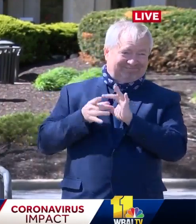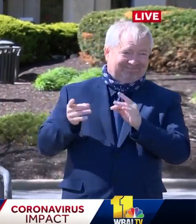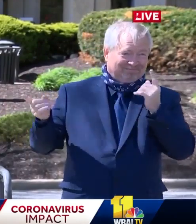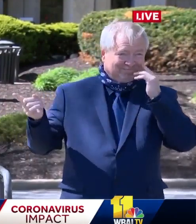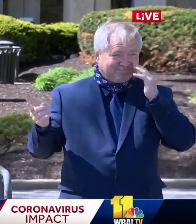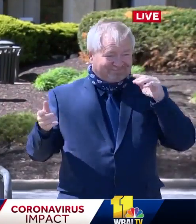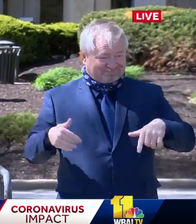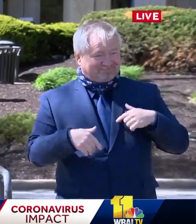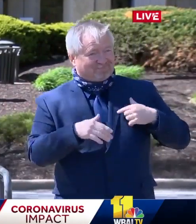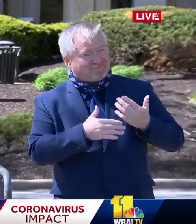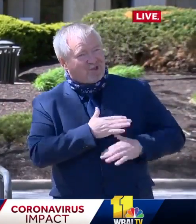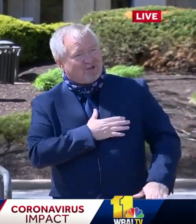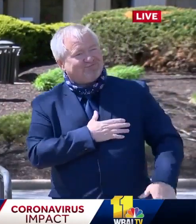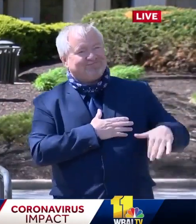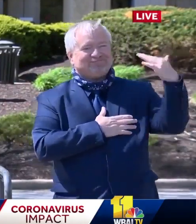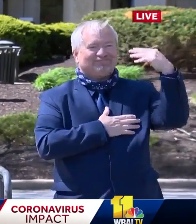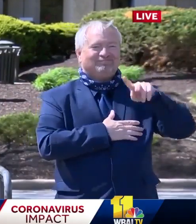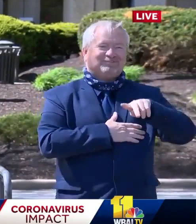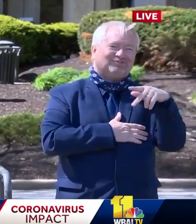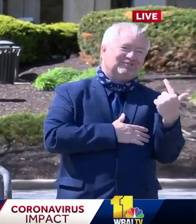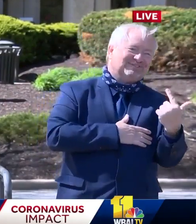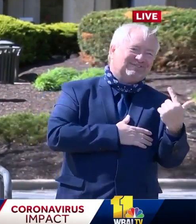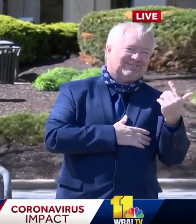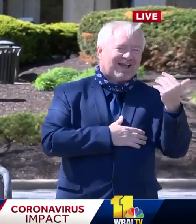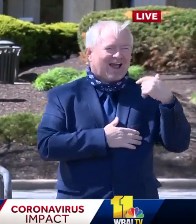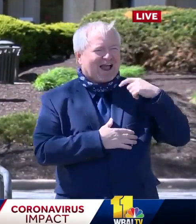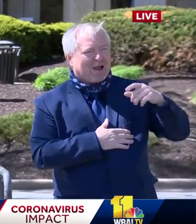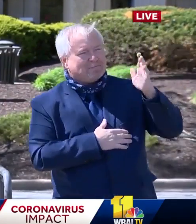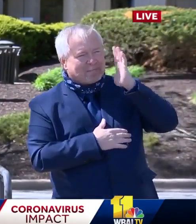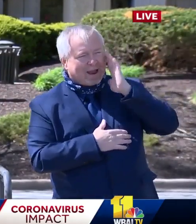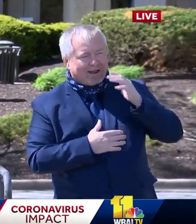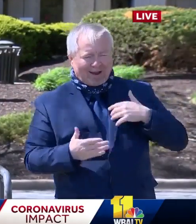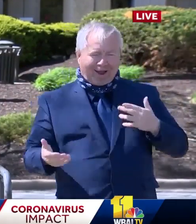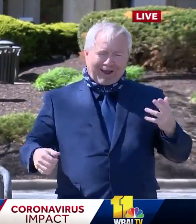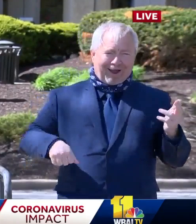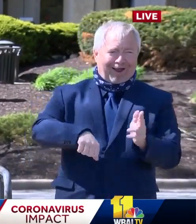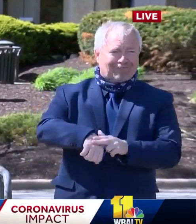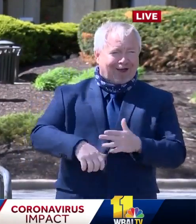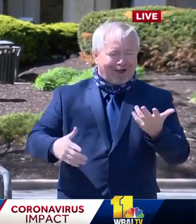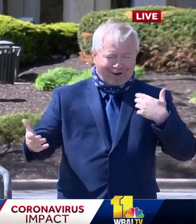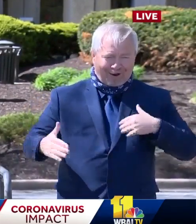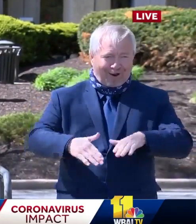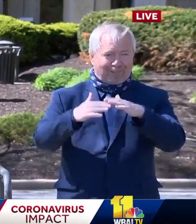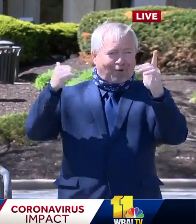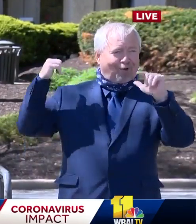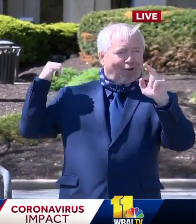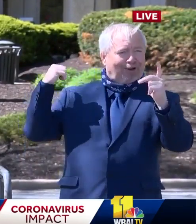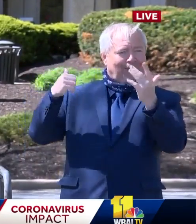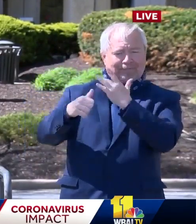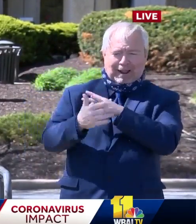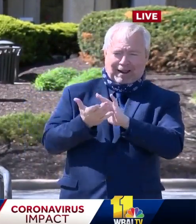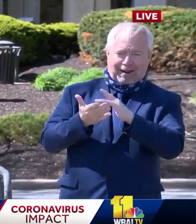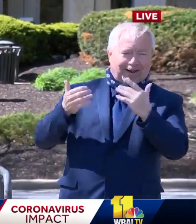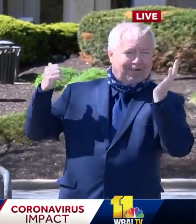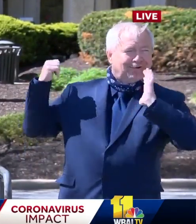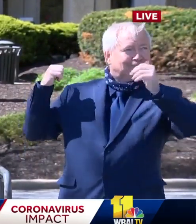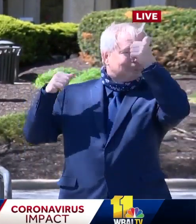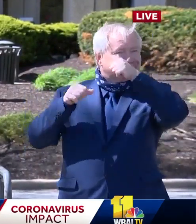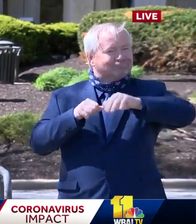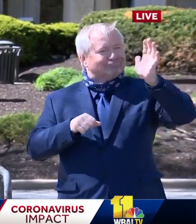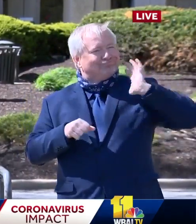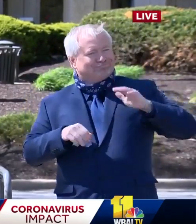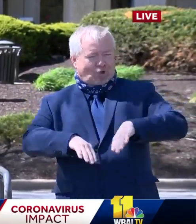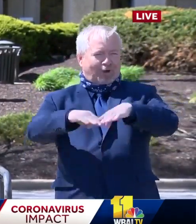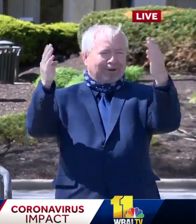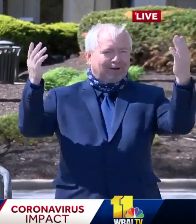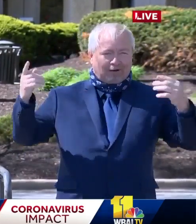Georgian. And so when I heard that we needed those beds without a second thought, I said, open up Laurel hospital, you know, get, get, let's get it open. And so, uh, he was